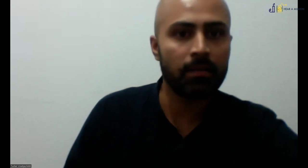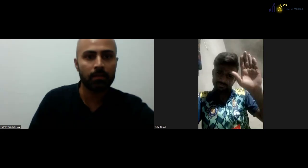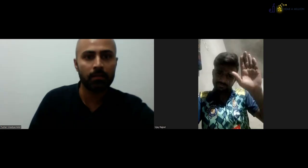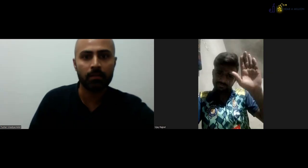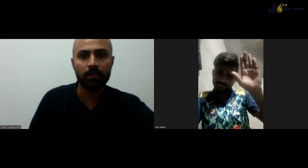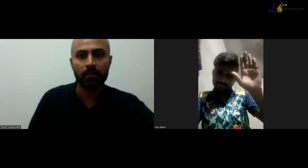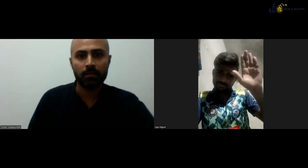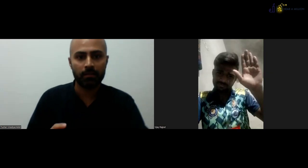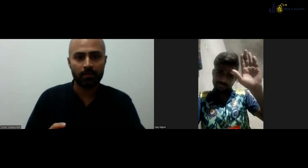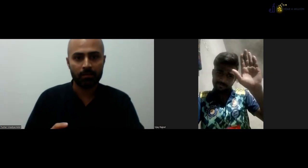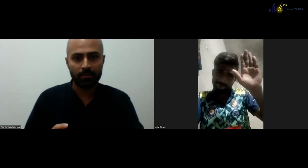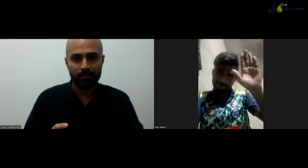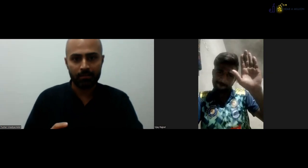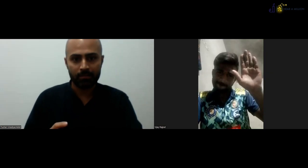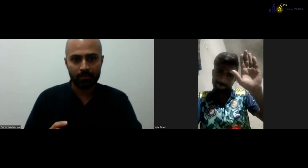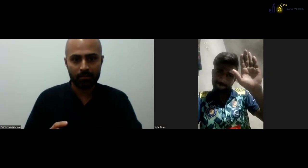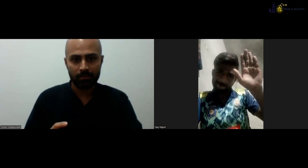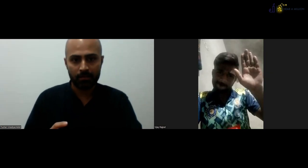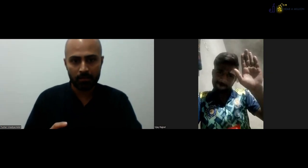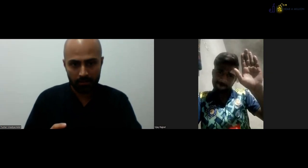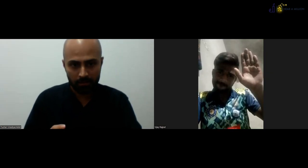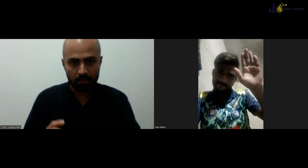So, who else do we have?